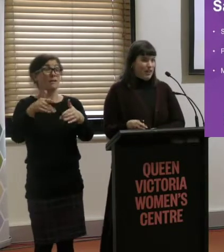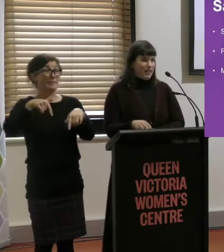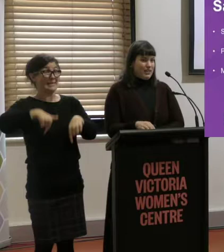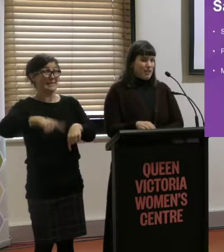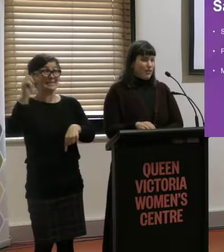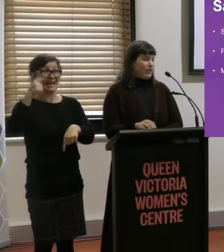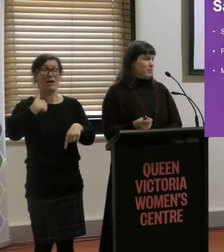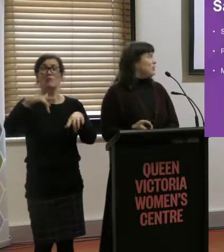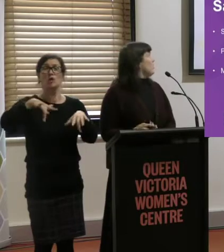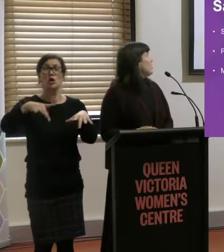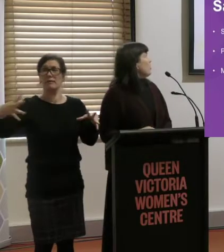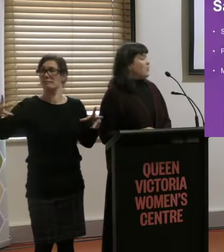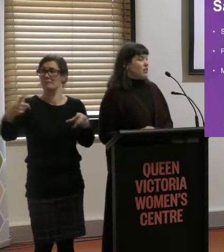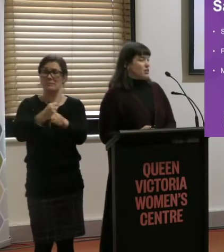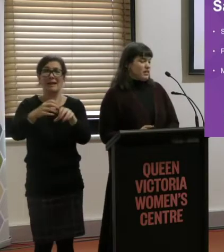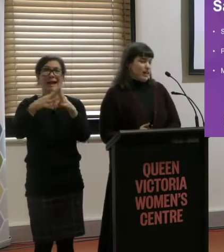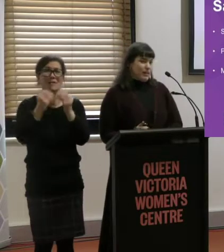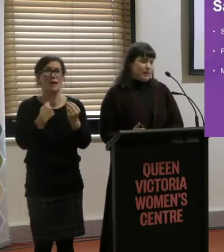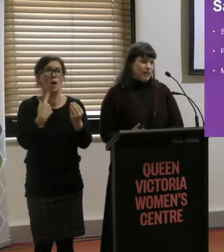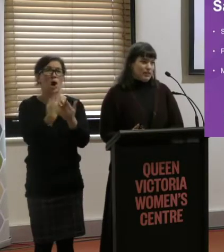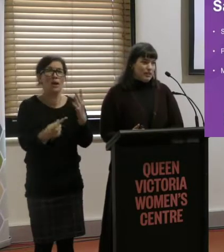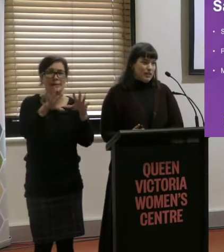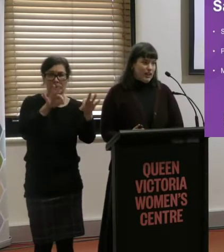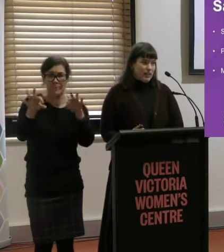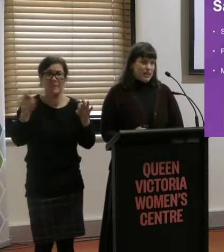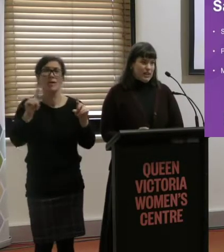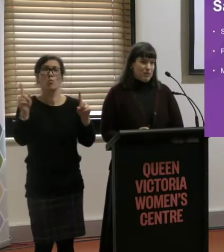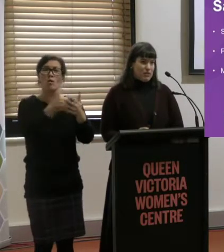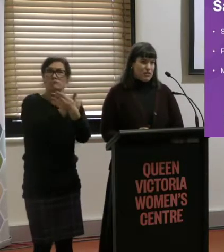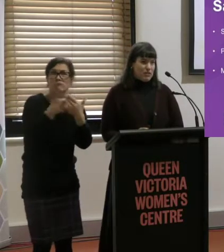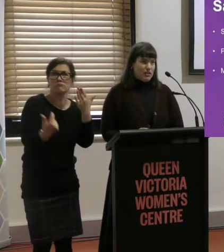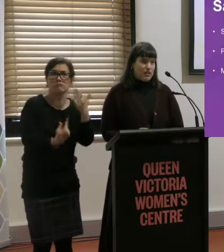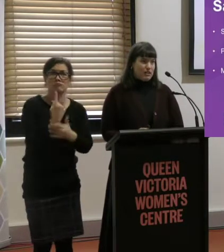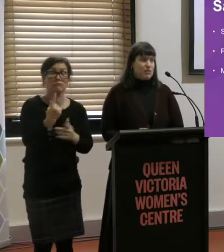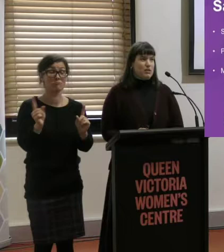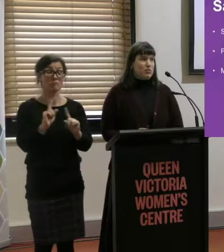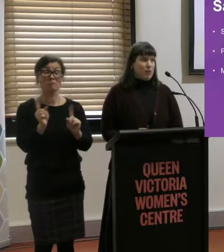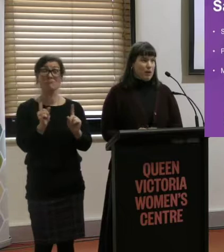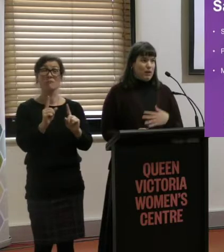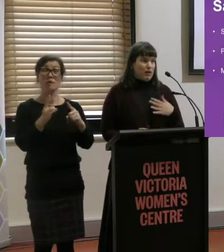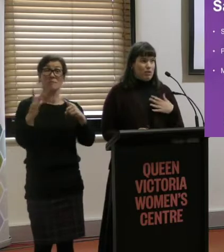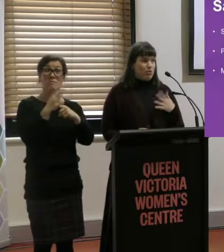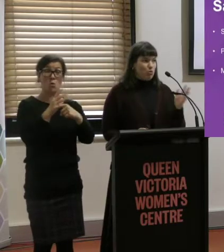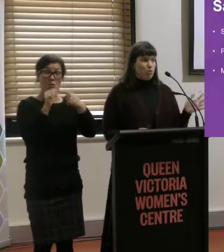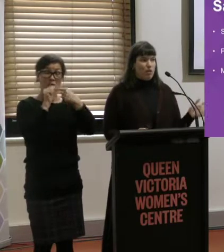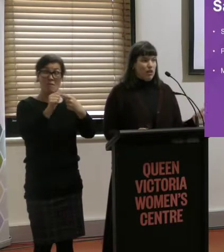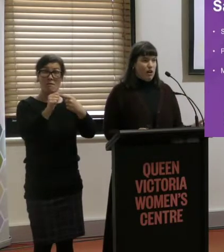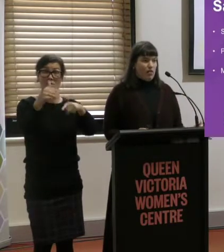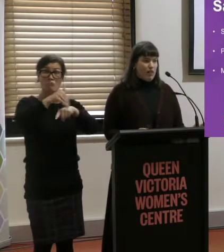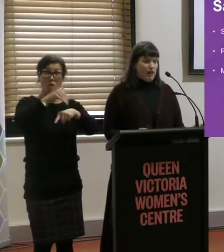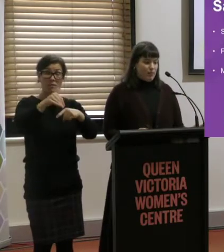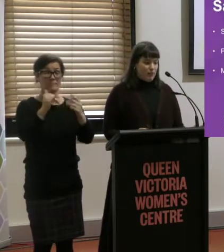are some of the, I guess, common themes. So the first is safety. This came across, this was brought up across all